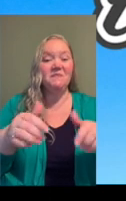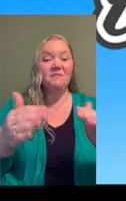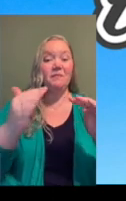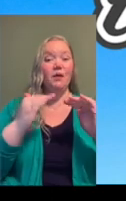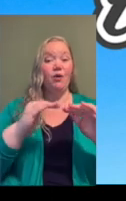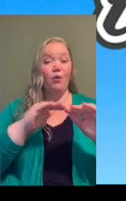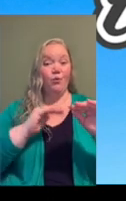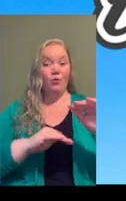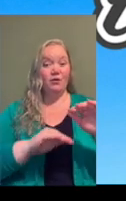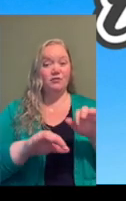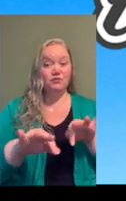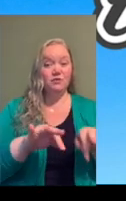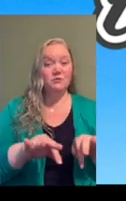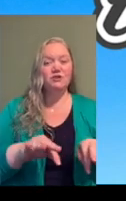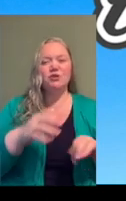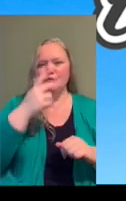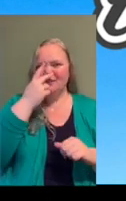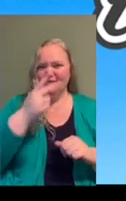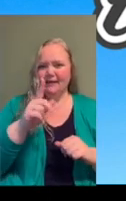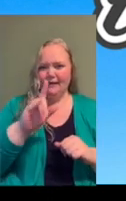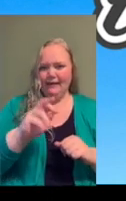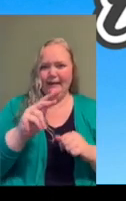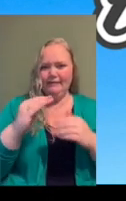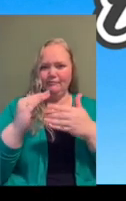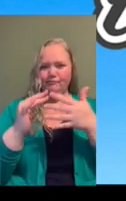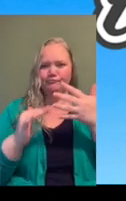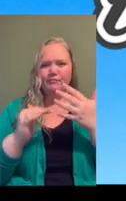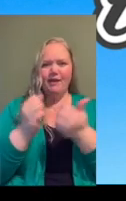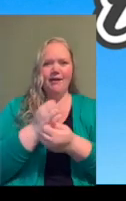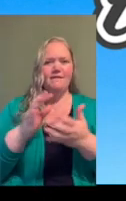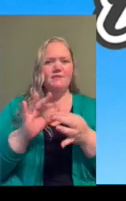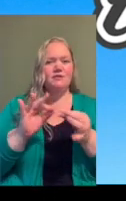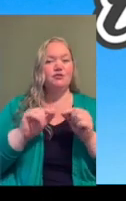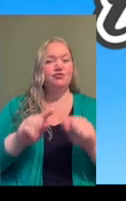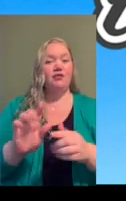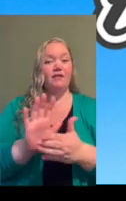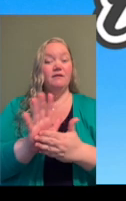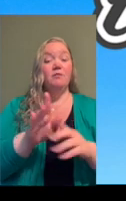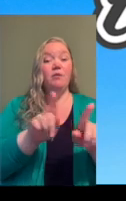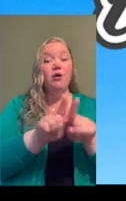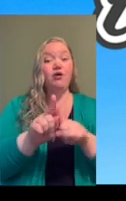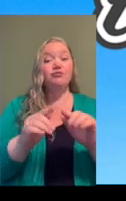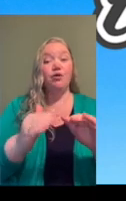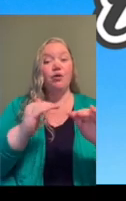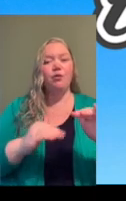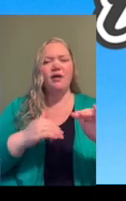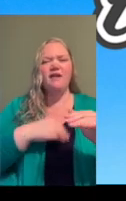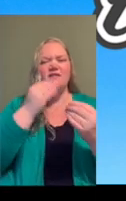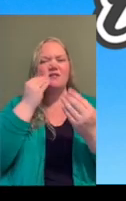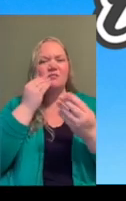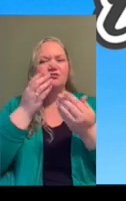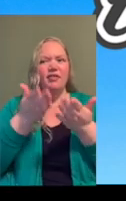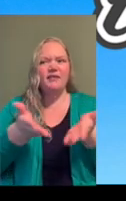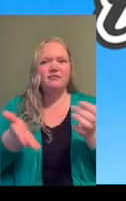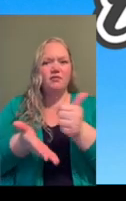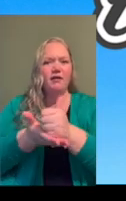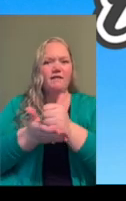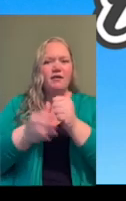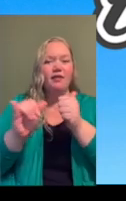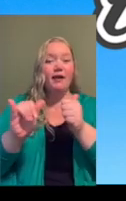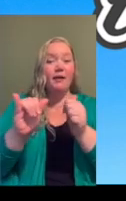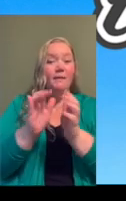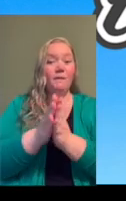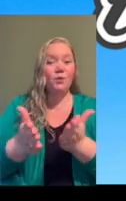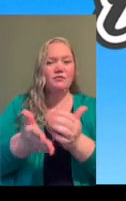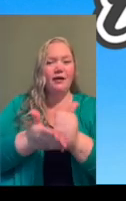description below, you can find links on everything we mention in this video. In addition to links we find helpful like books that have helped us